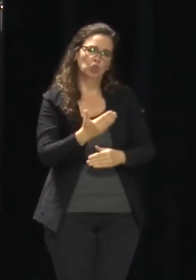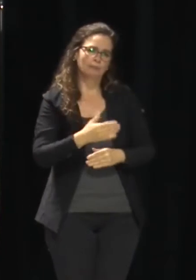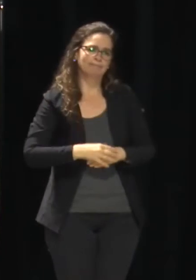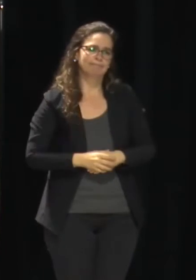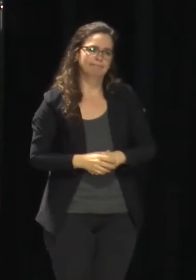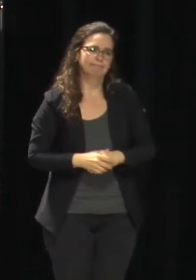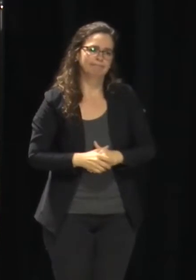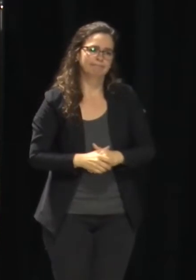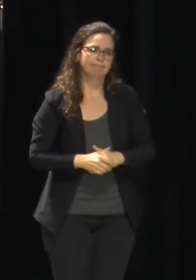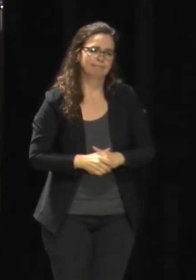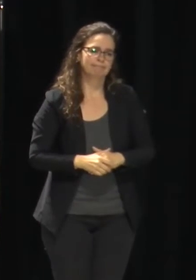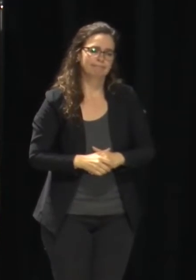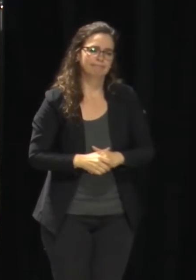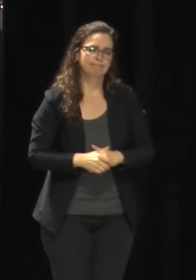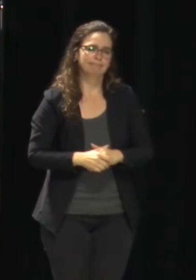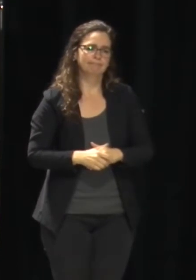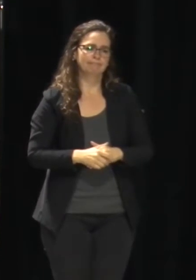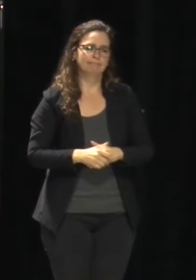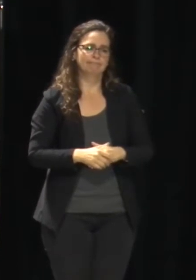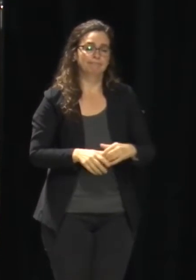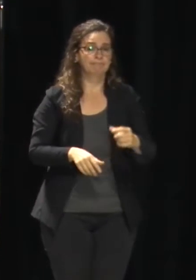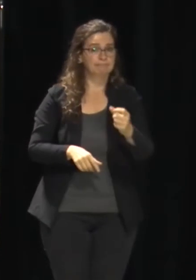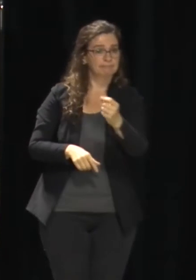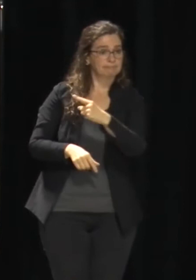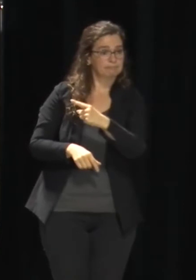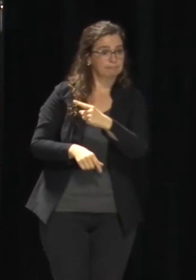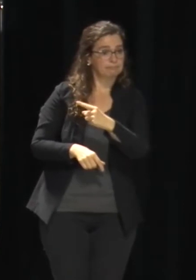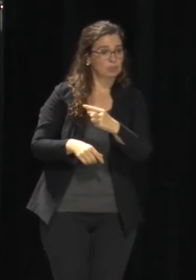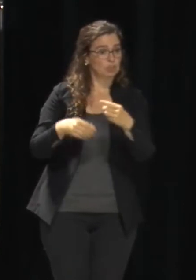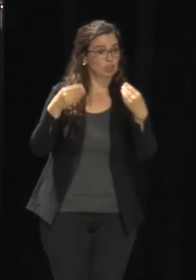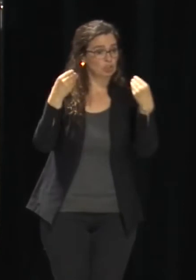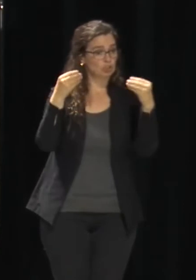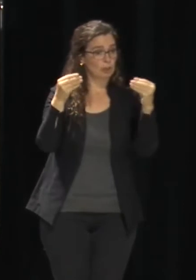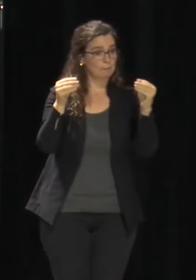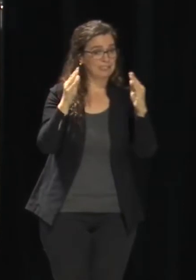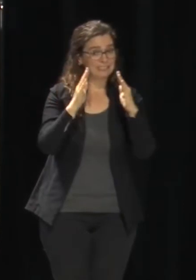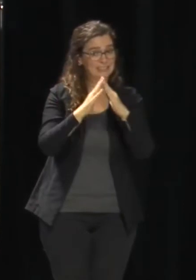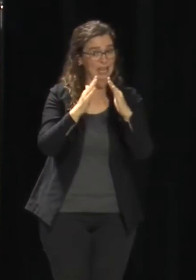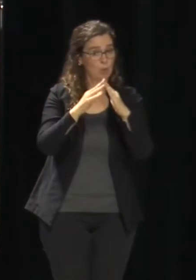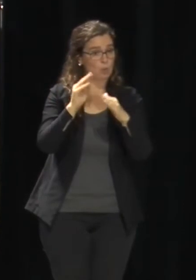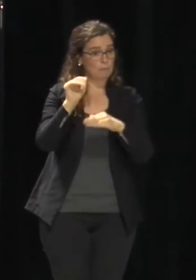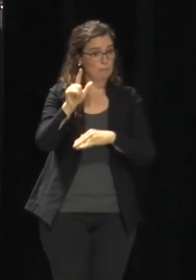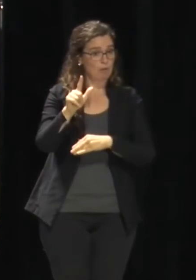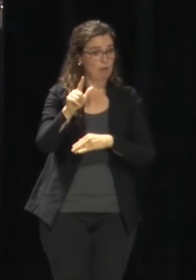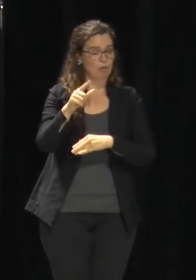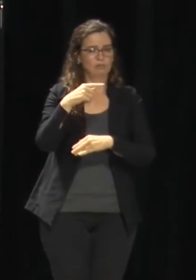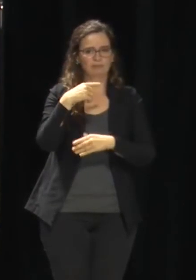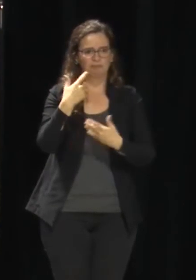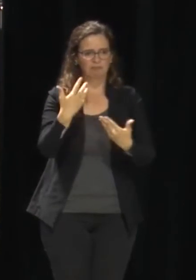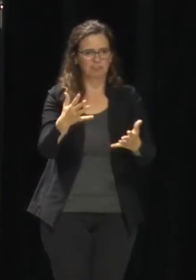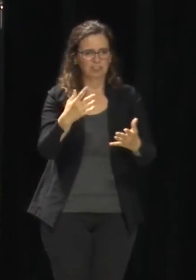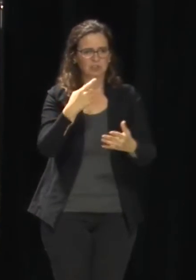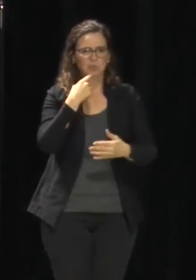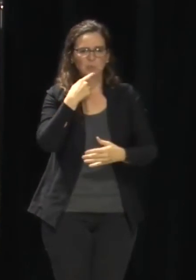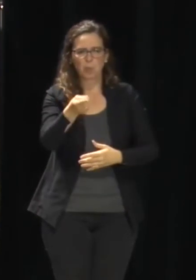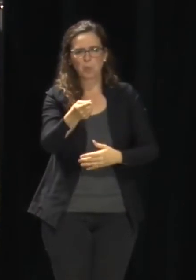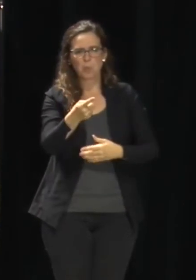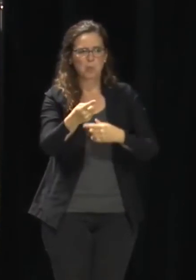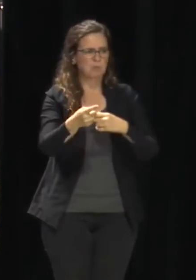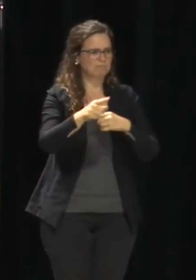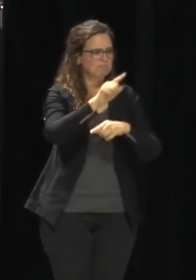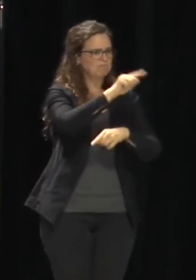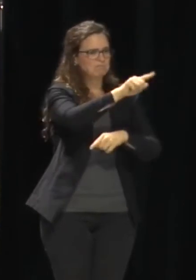to tenants to get out of there in 30 days. What do you have to say? Yeah. Look, Shopping Town Mall,